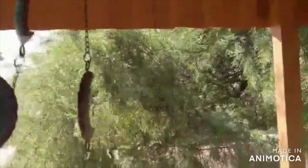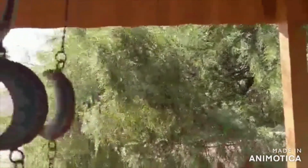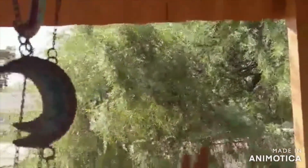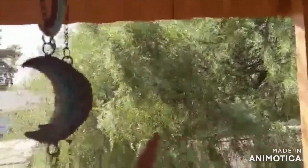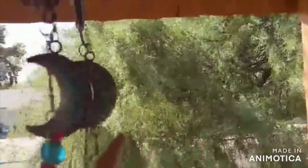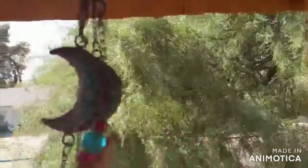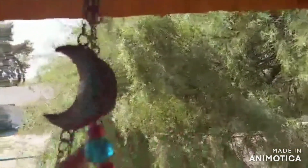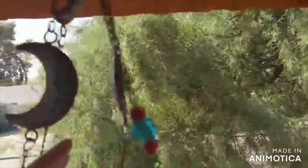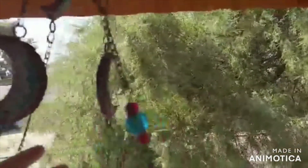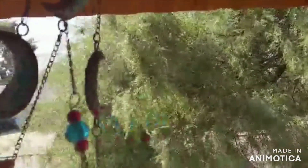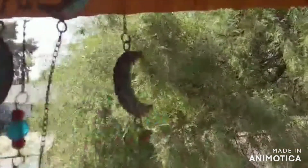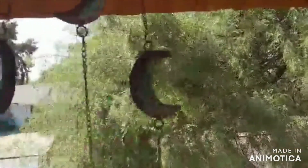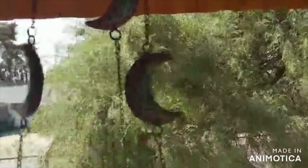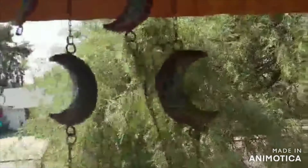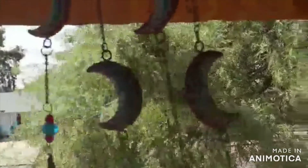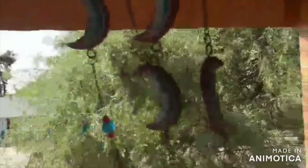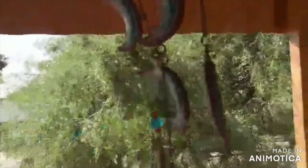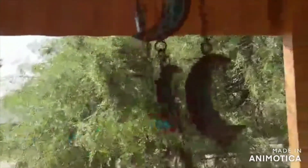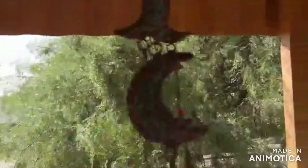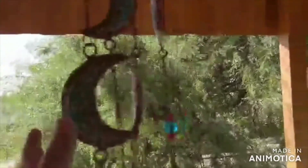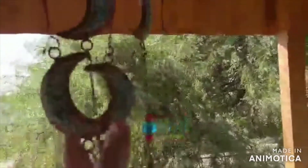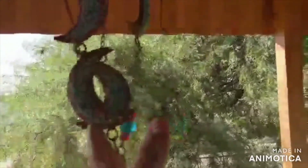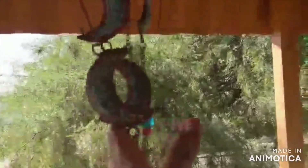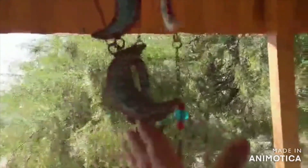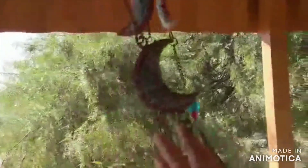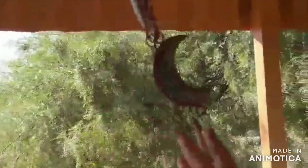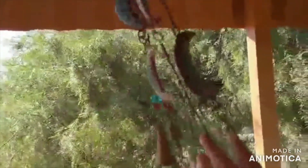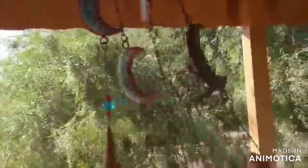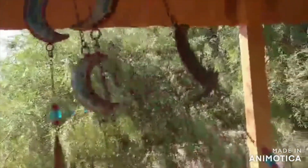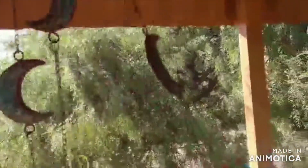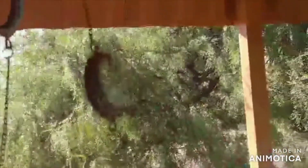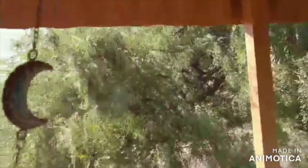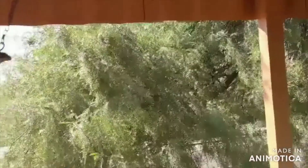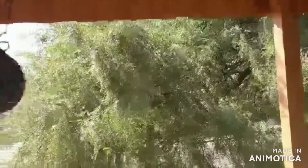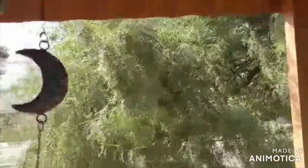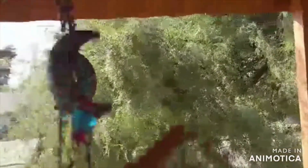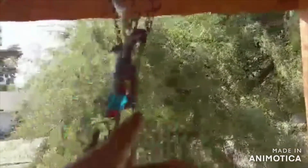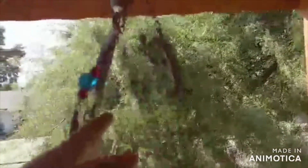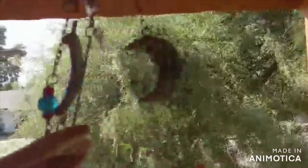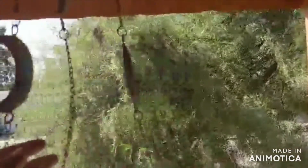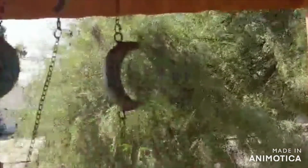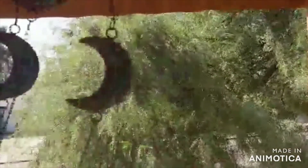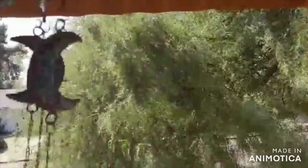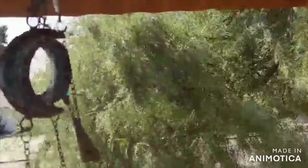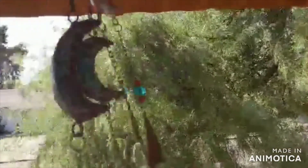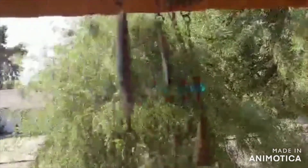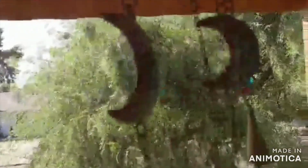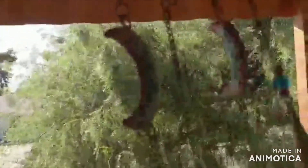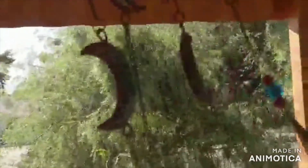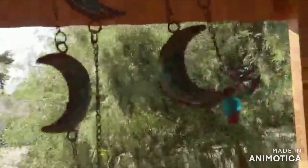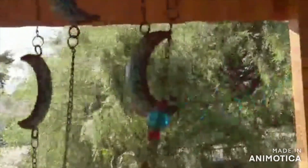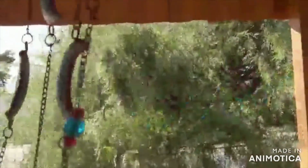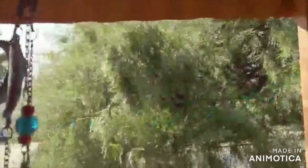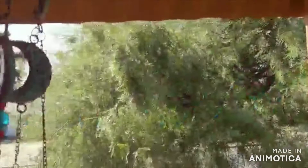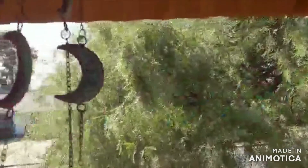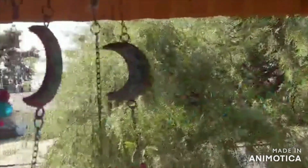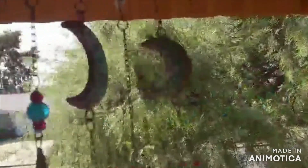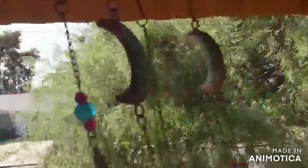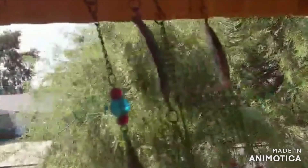i nourish them by holding space just like they have i nourish them by